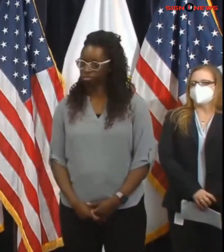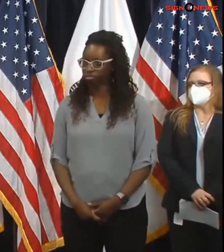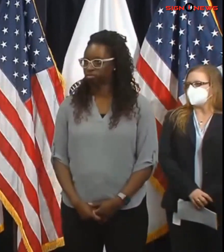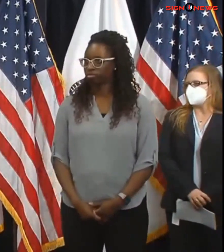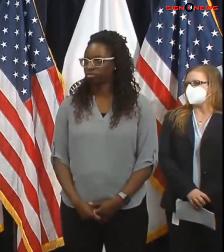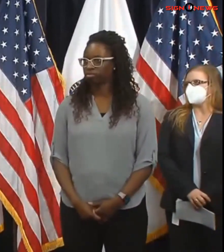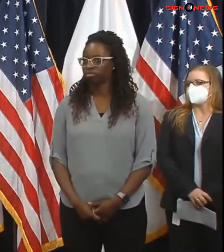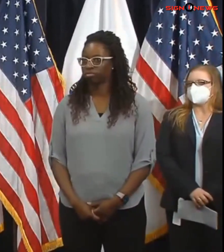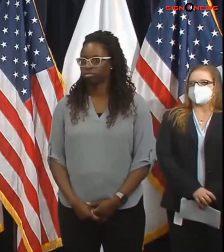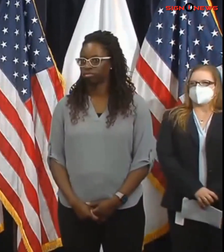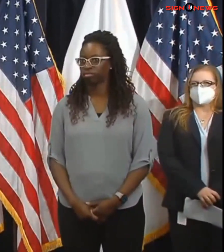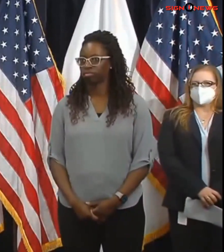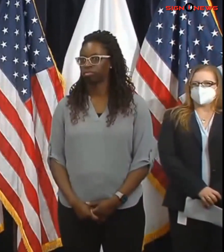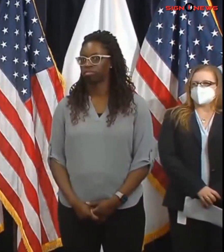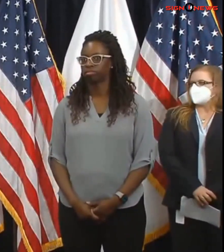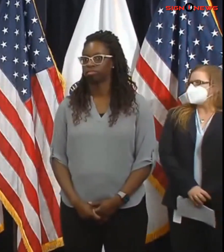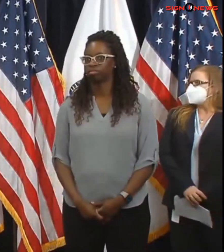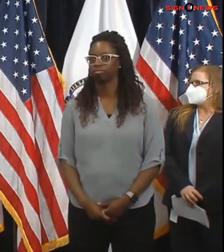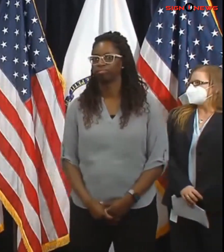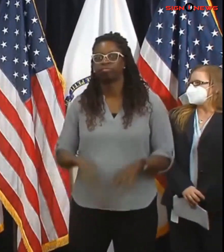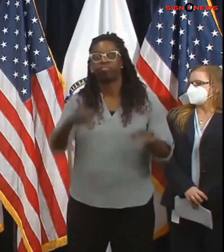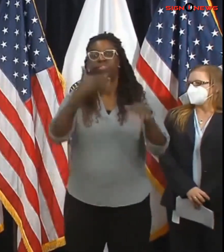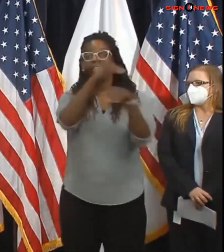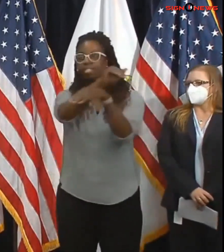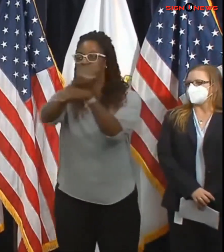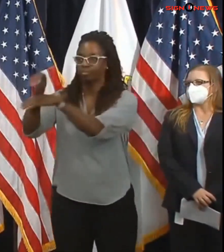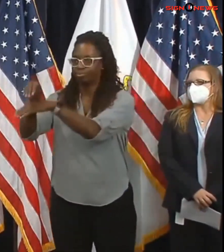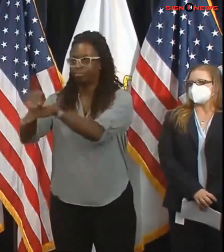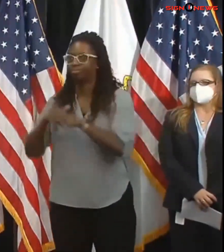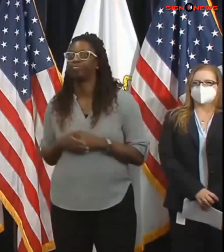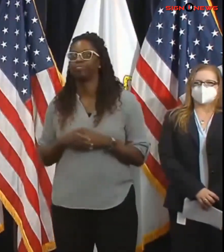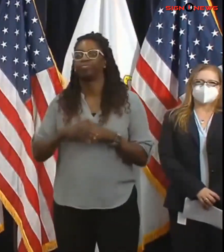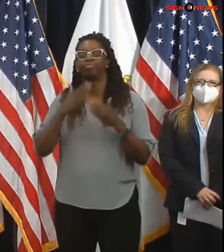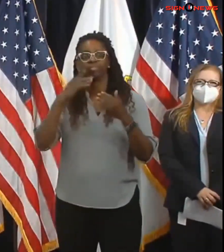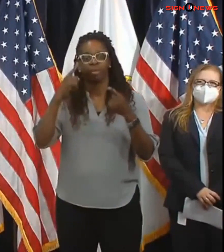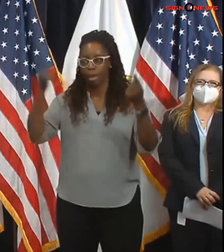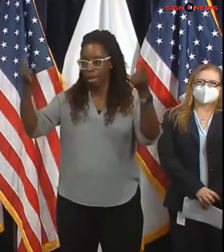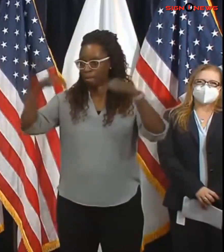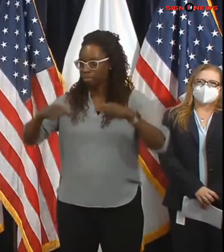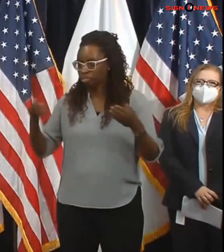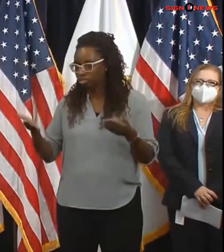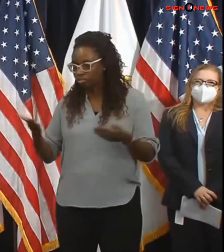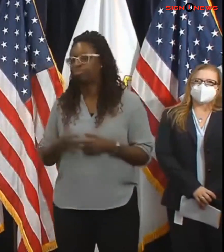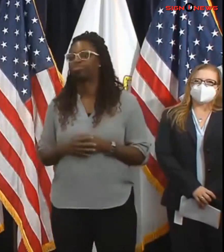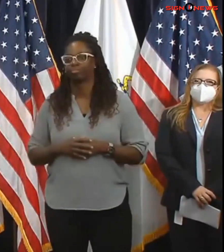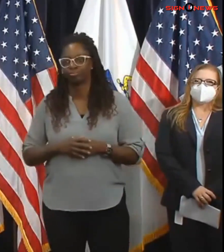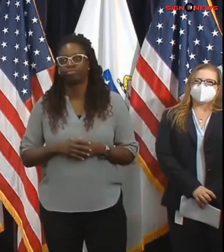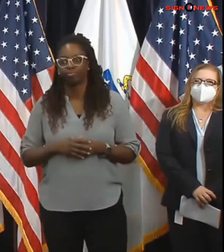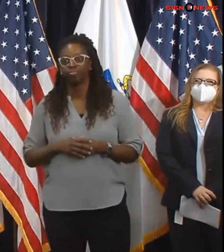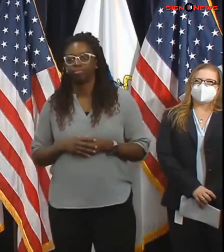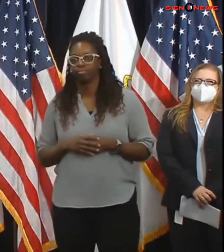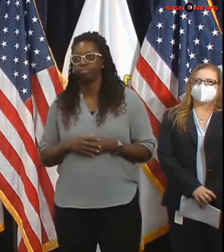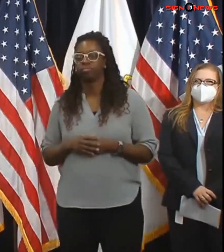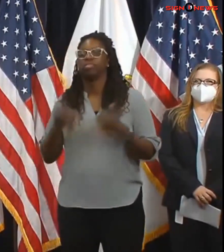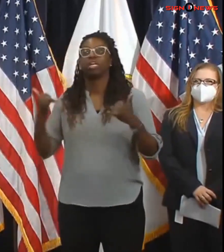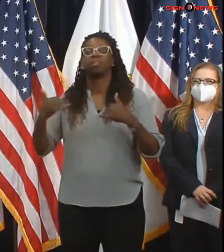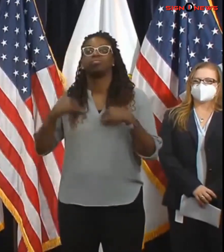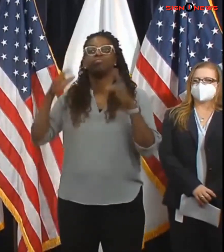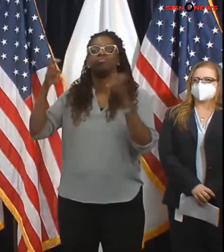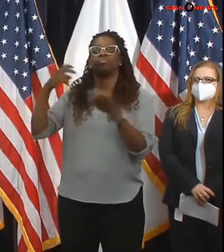So good evening and thank you for joining us. I'm joined today by Transportation Secretary Jamie Tesler, Energy